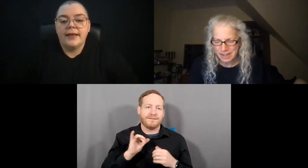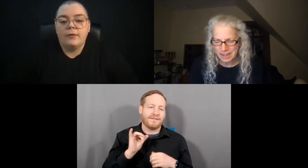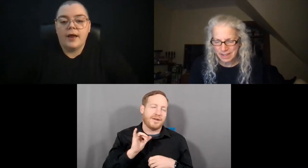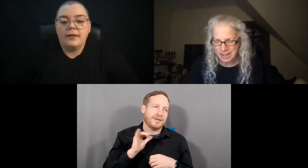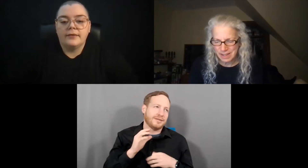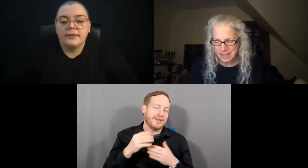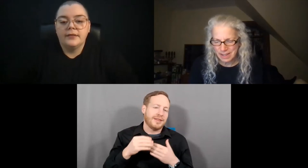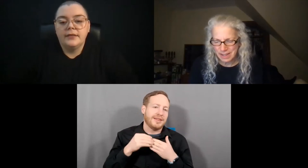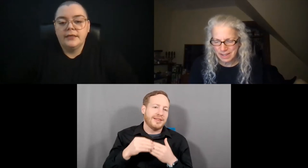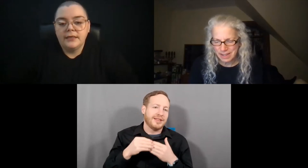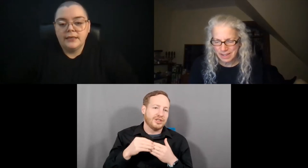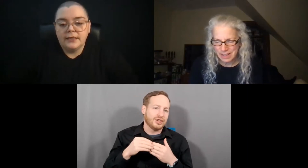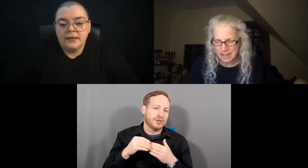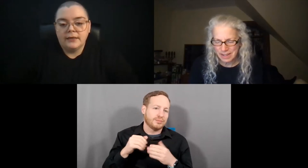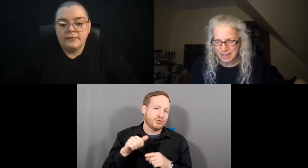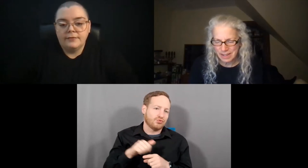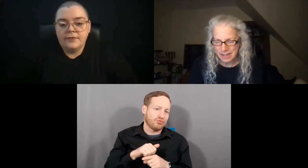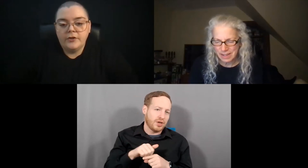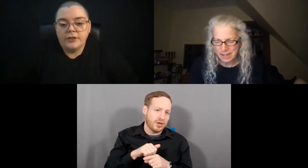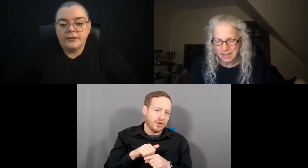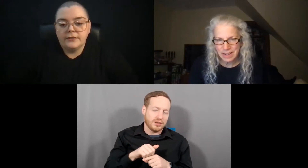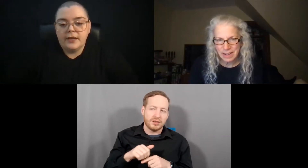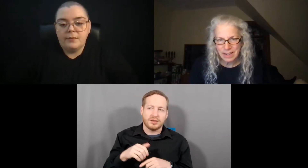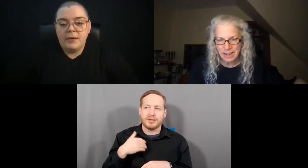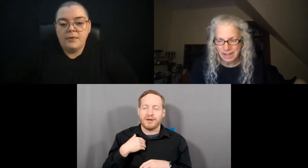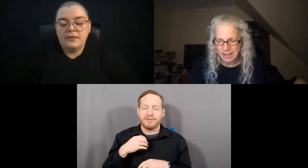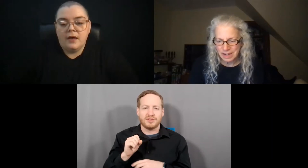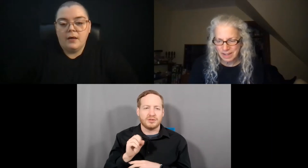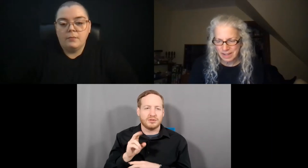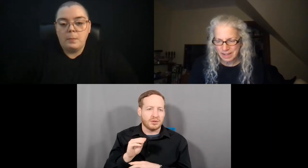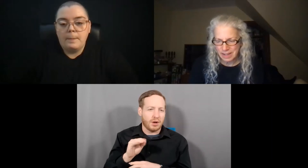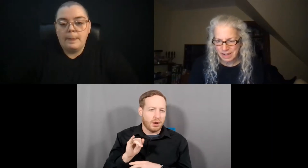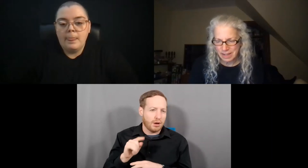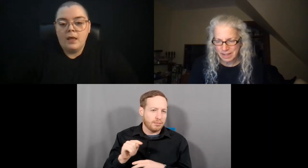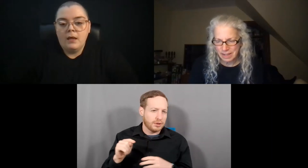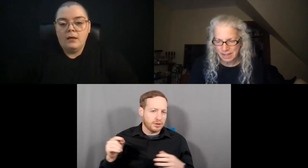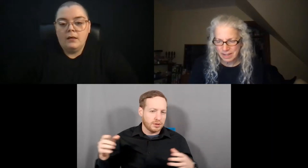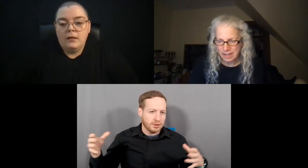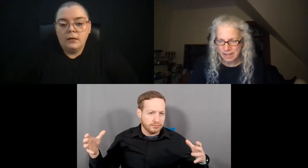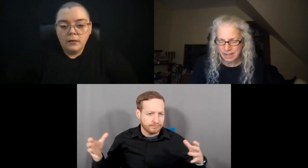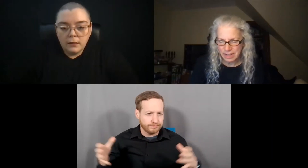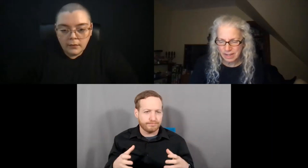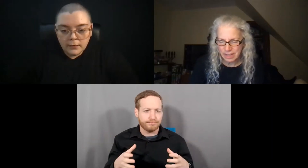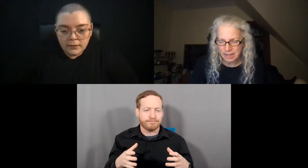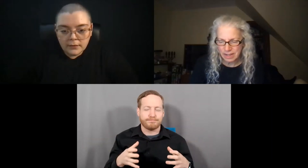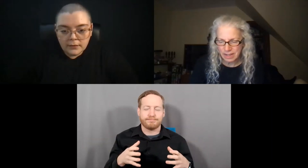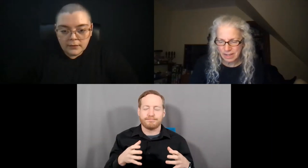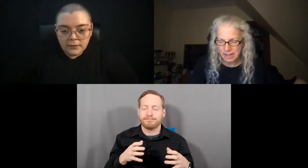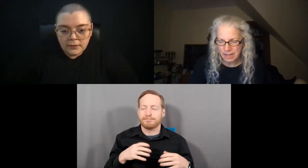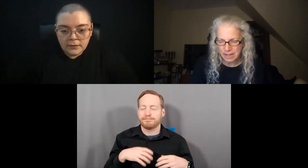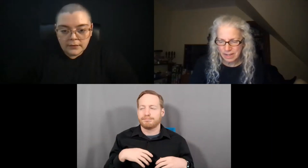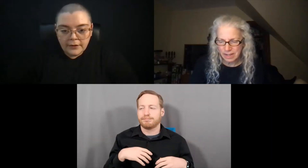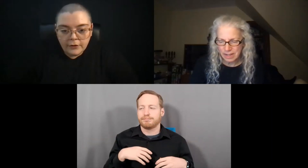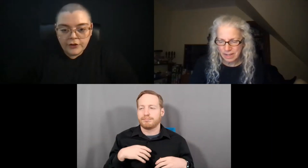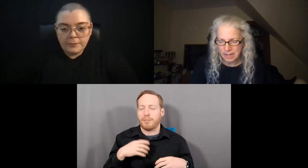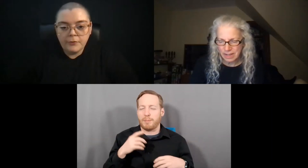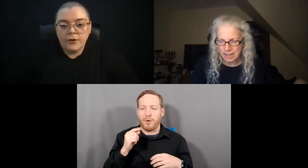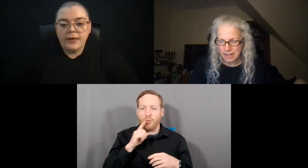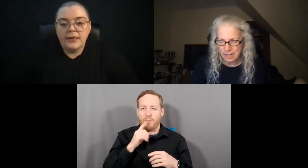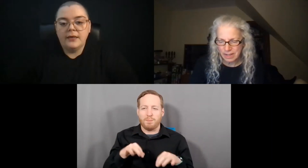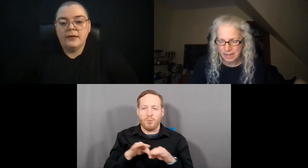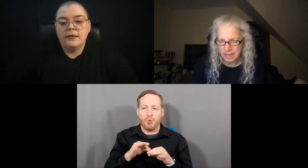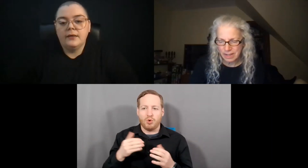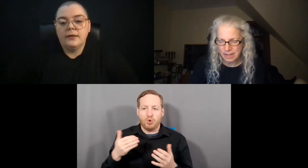and how Rhode Island functions and maybe some leadership